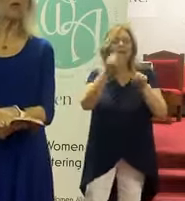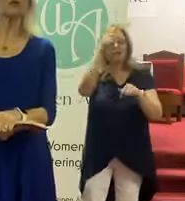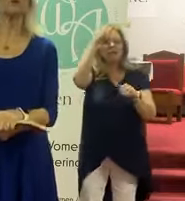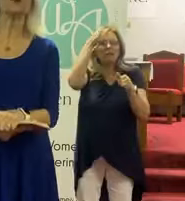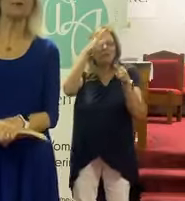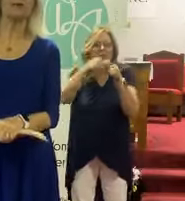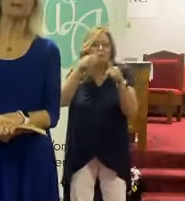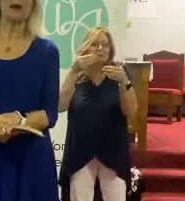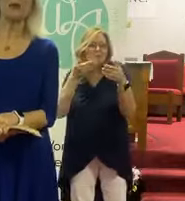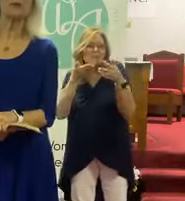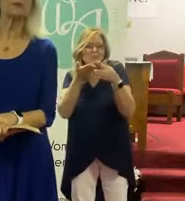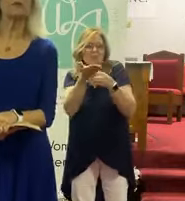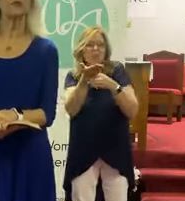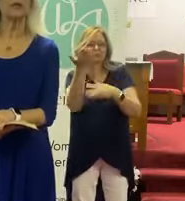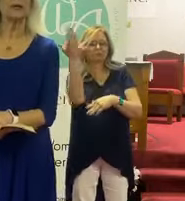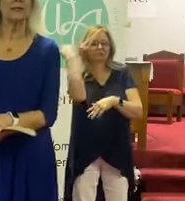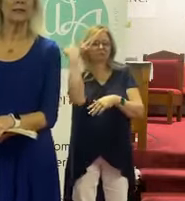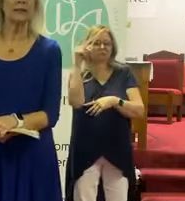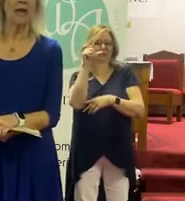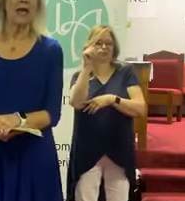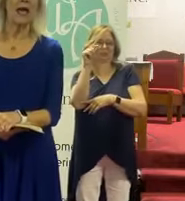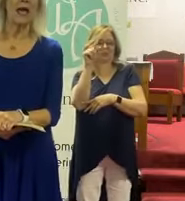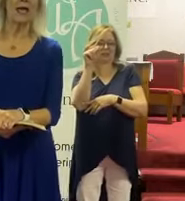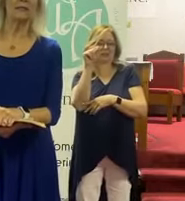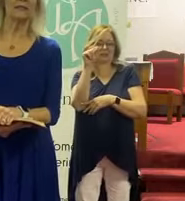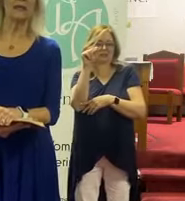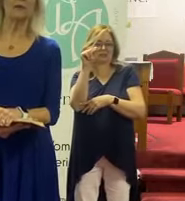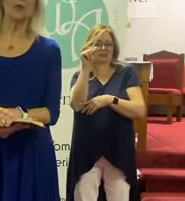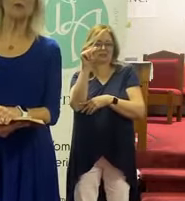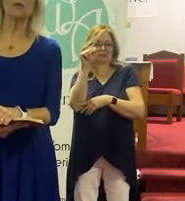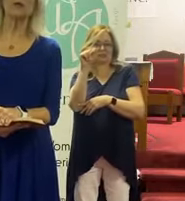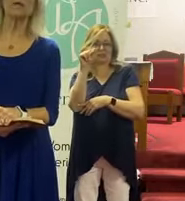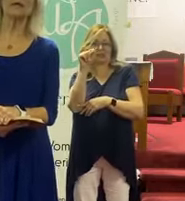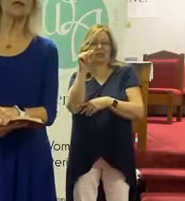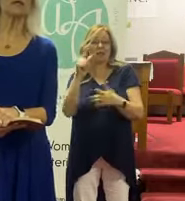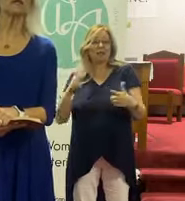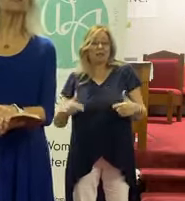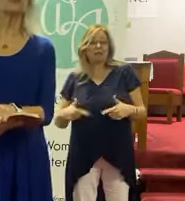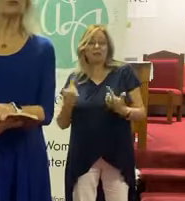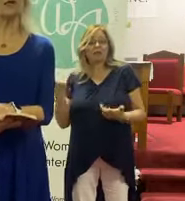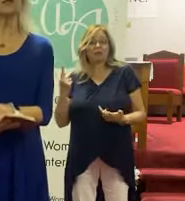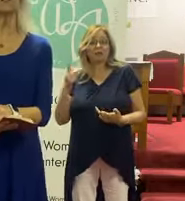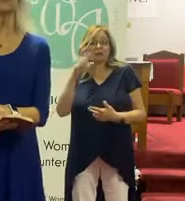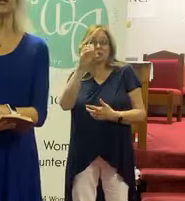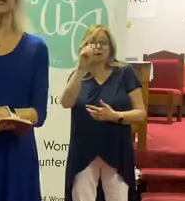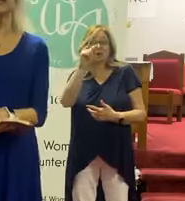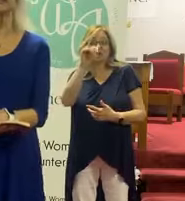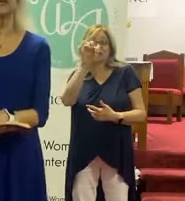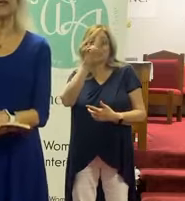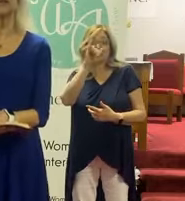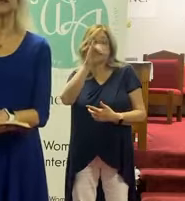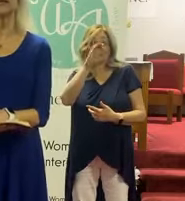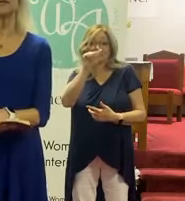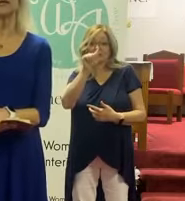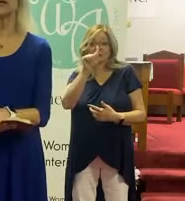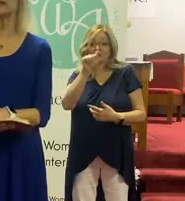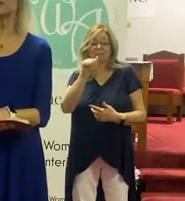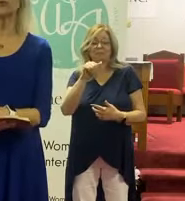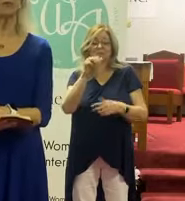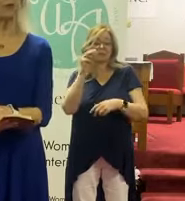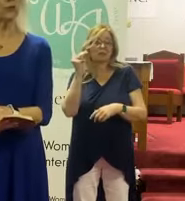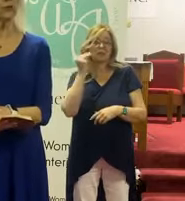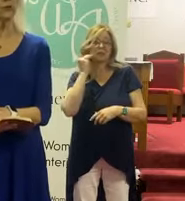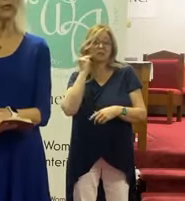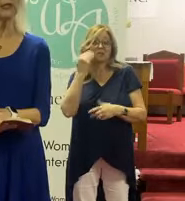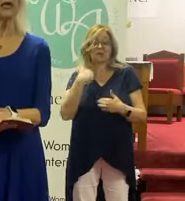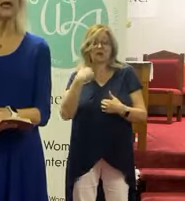remember going through this back when I was in my twenties. And we were living in Costa Rica as missionaries. And had